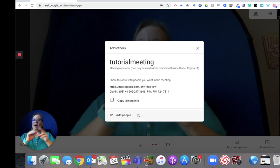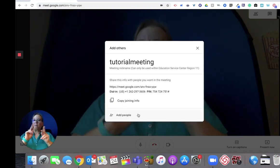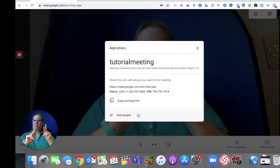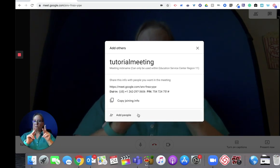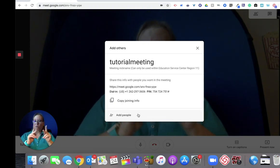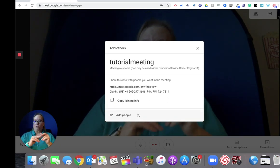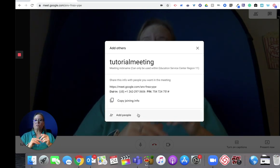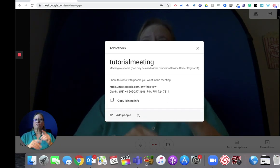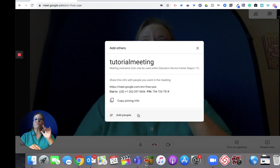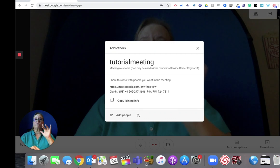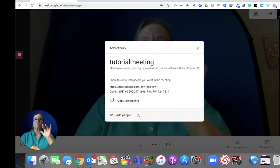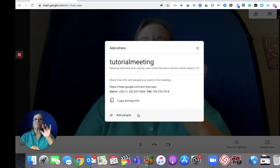So I click add people.